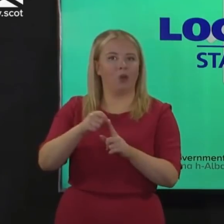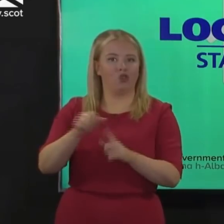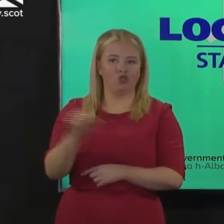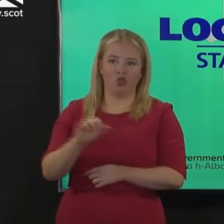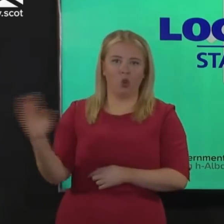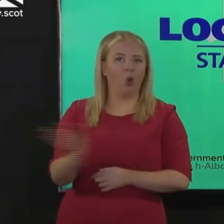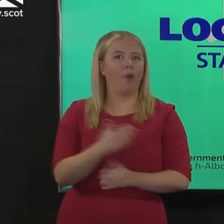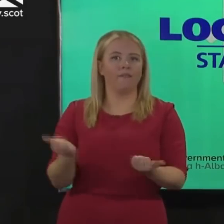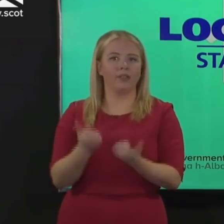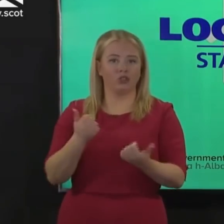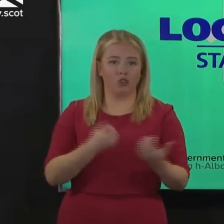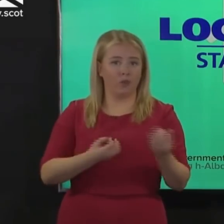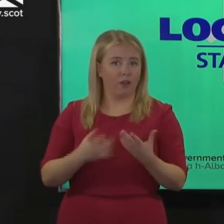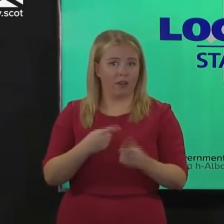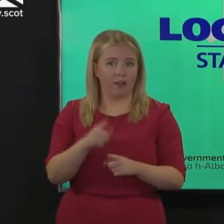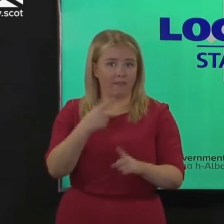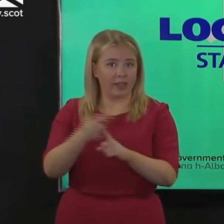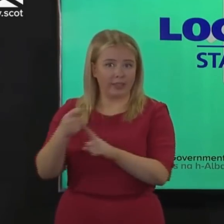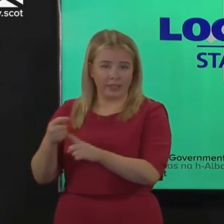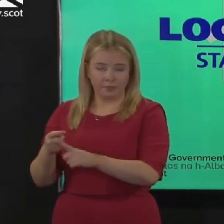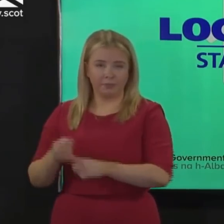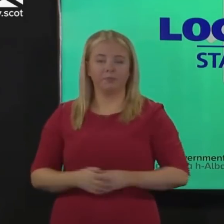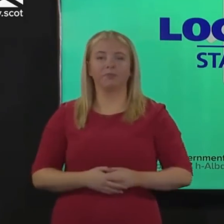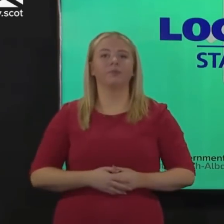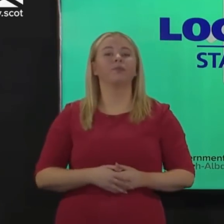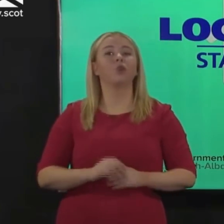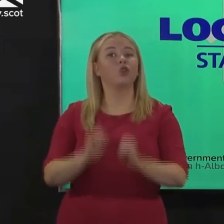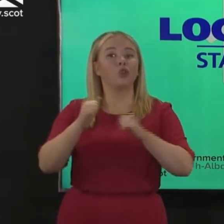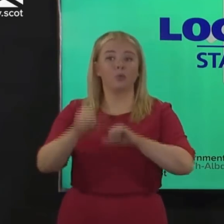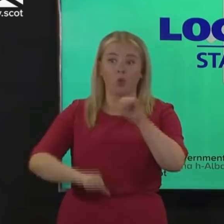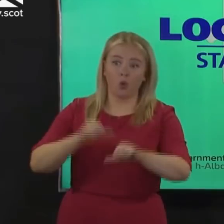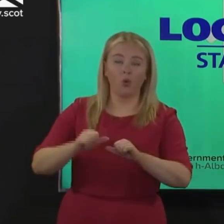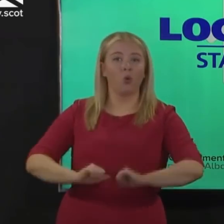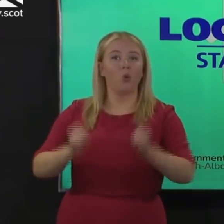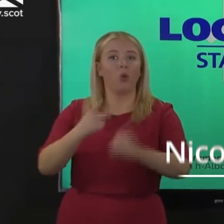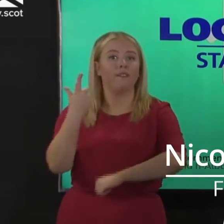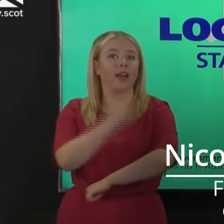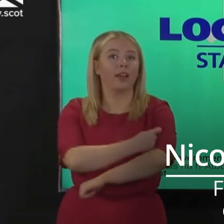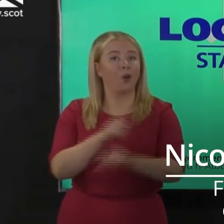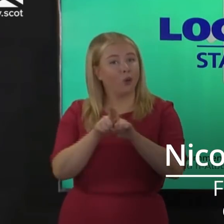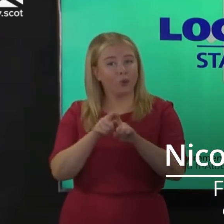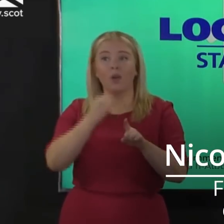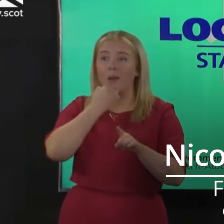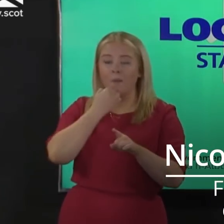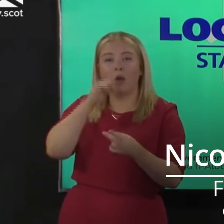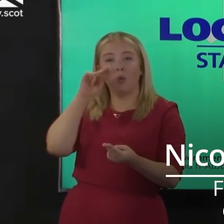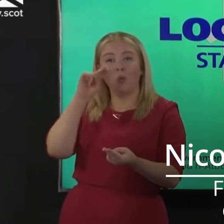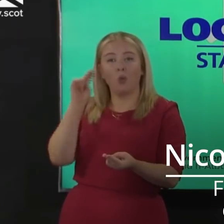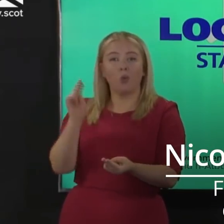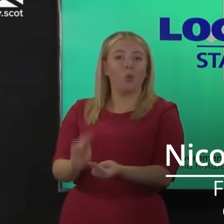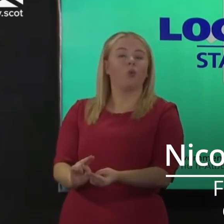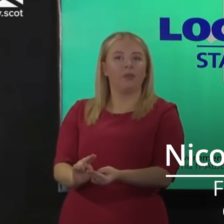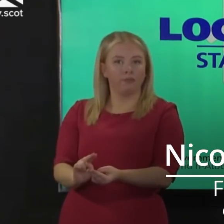The good progress of the vaccination programme and also the declining number of people catching or falling seriously ill with Covid